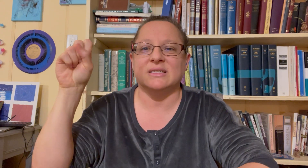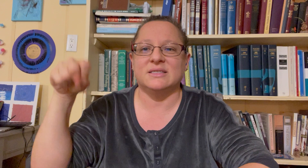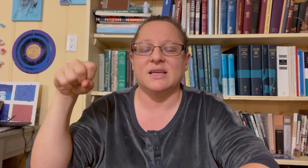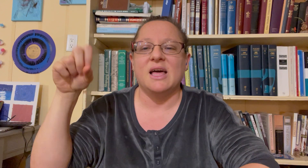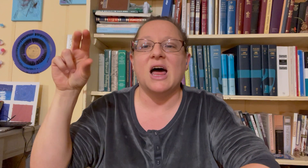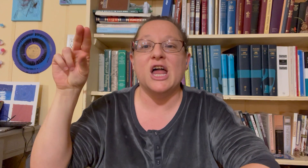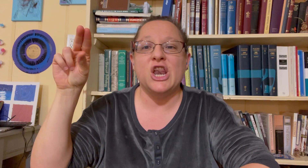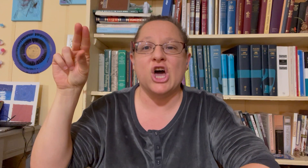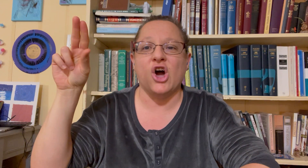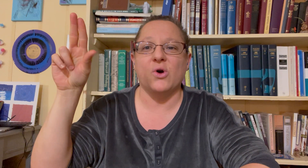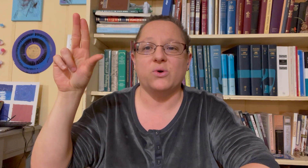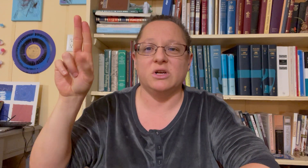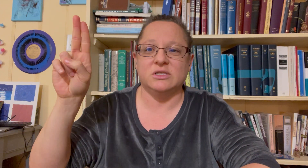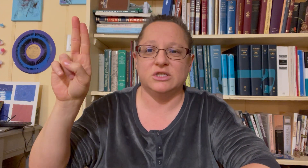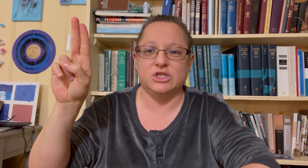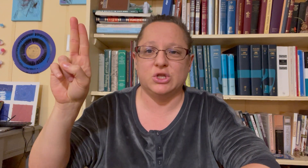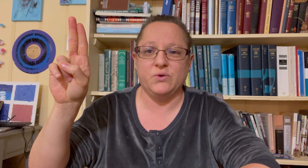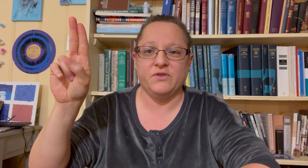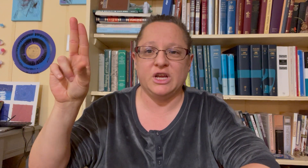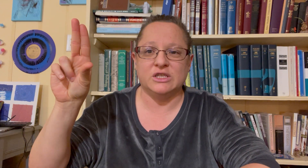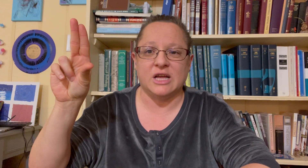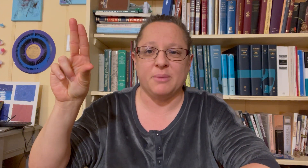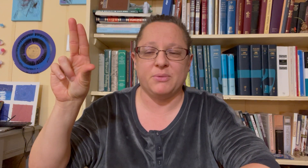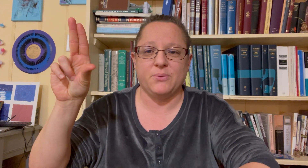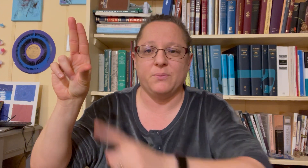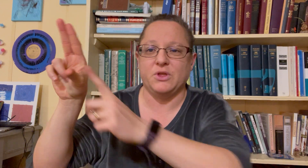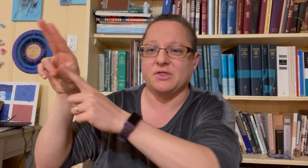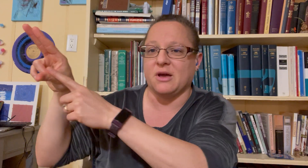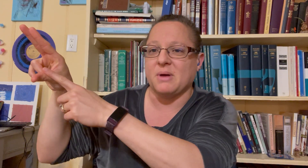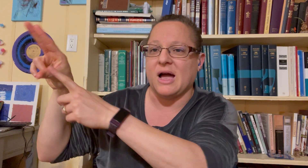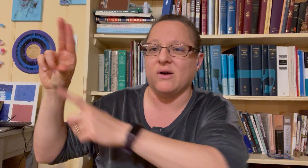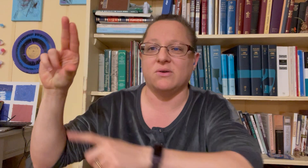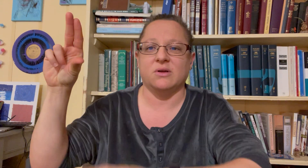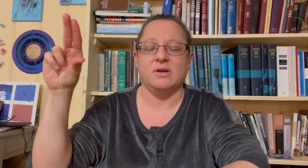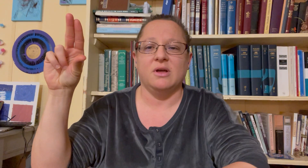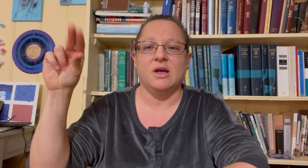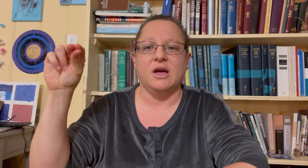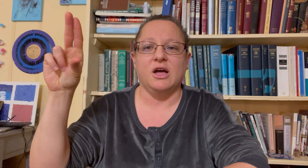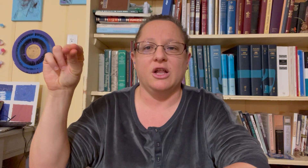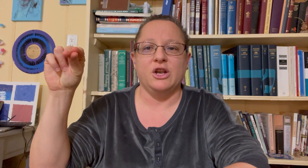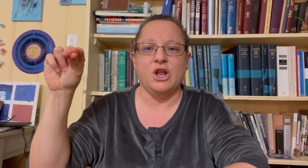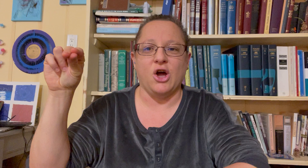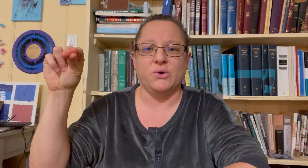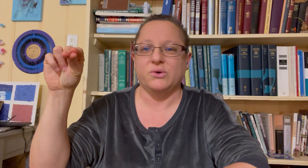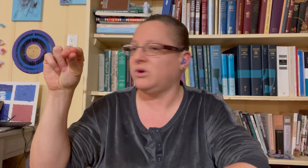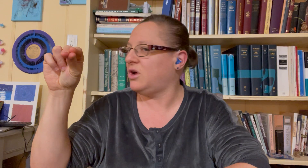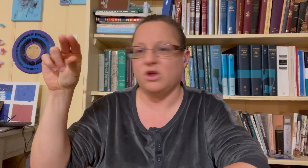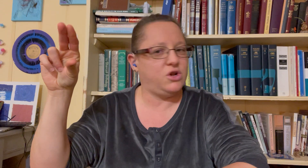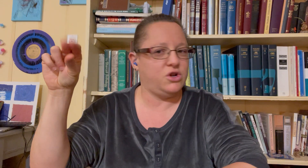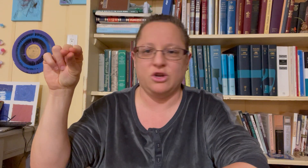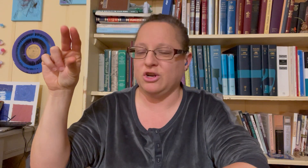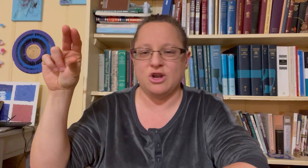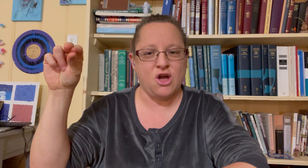and no is two fingers up the thumb out no no